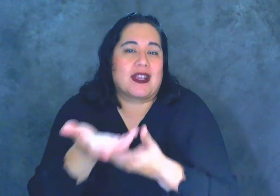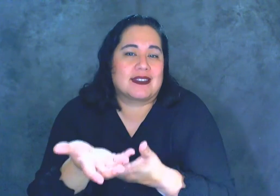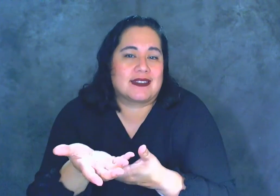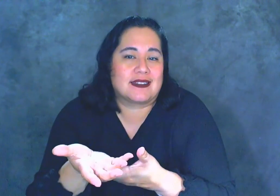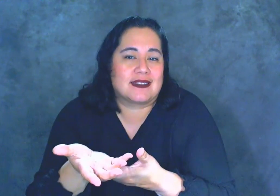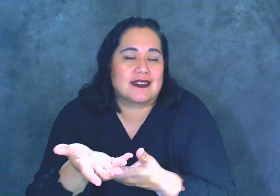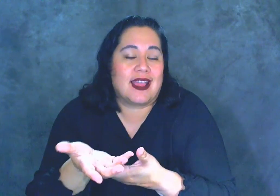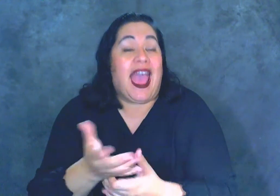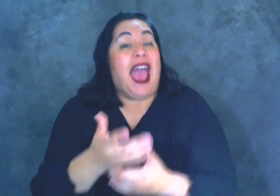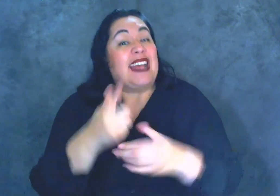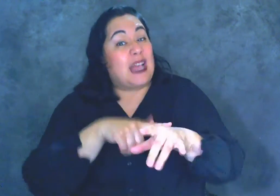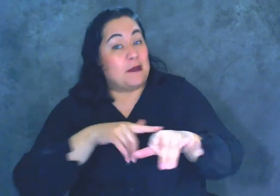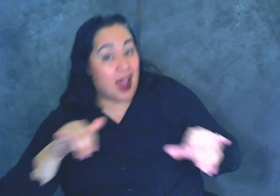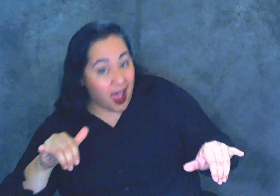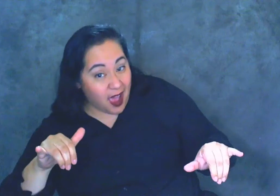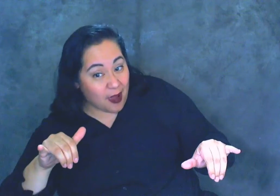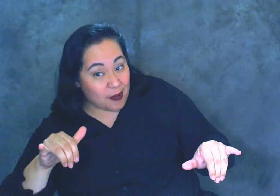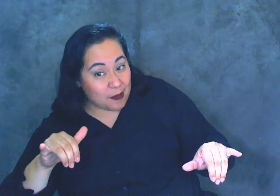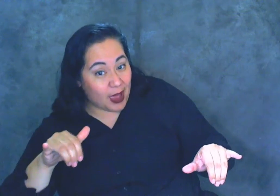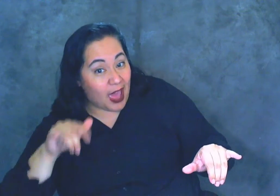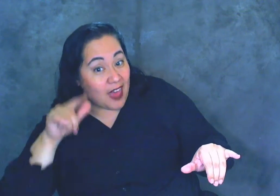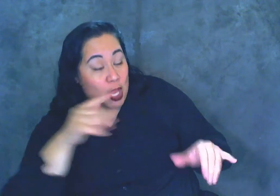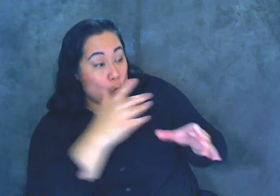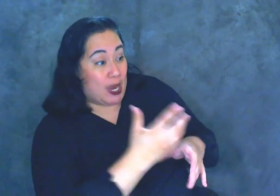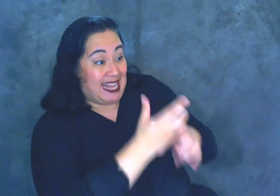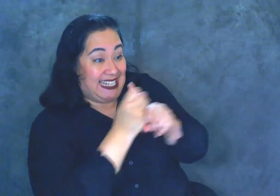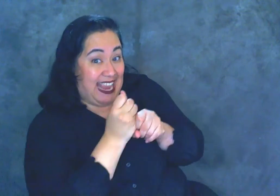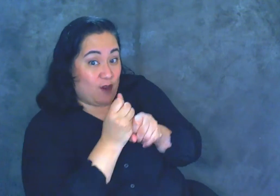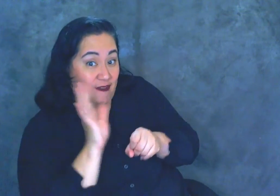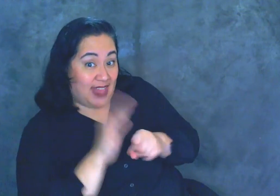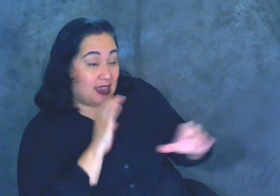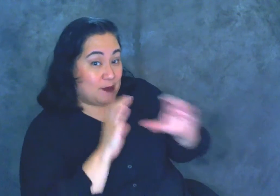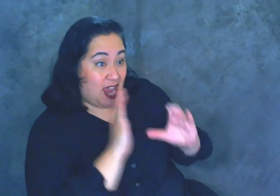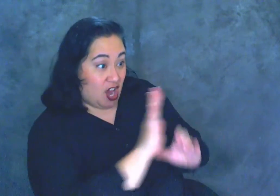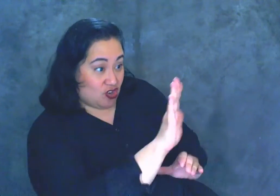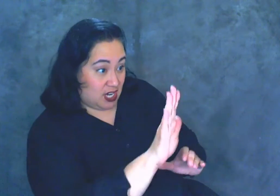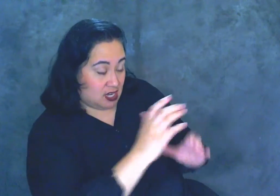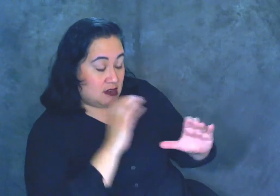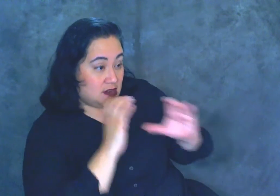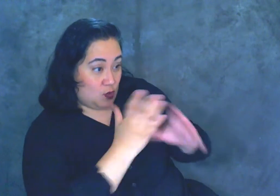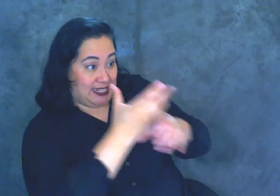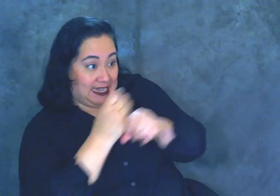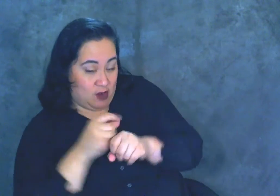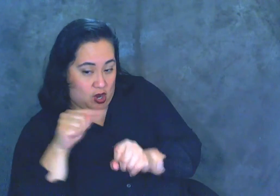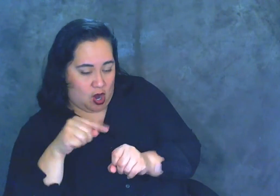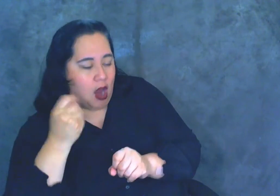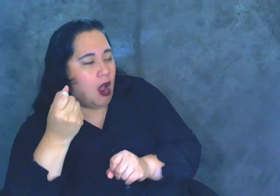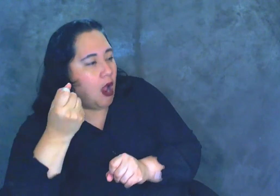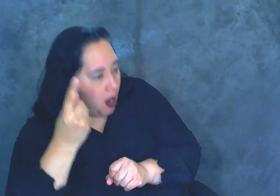And at the same time, the receiver of that communication is understanding and